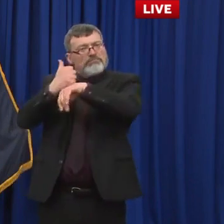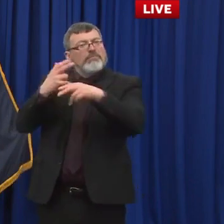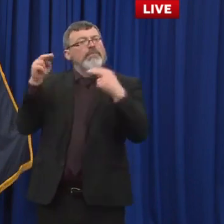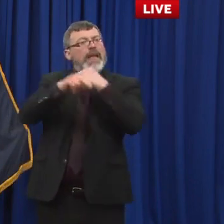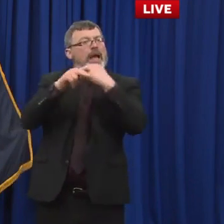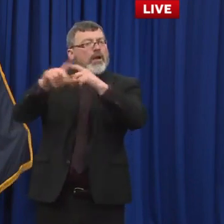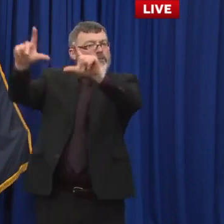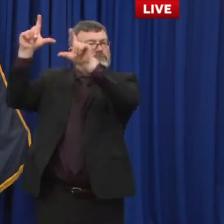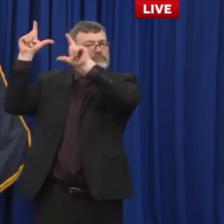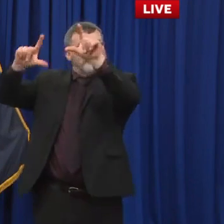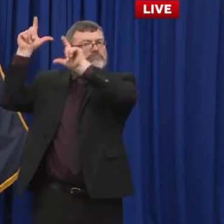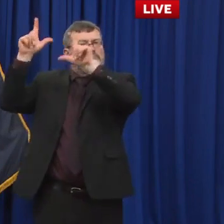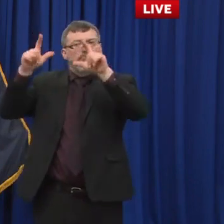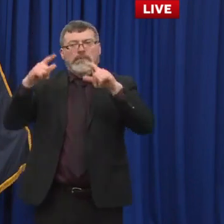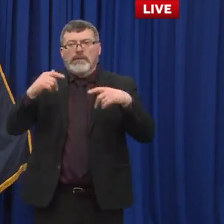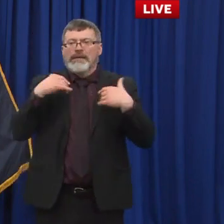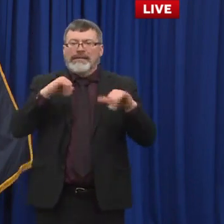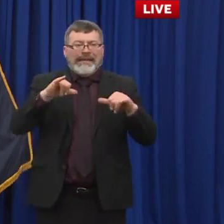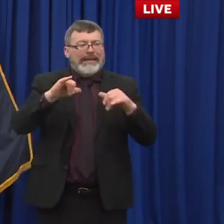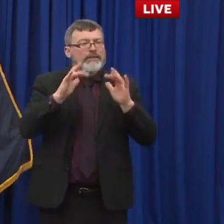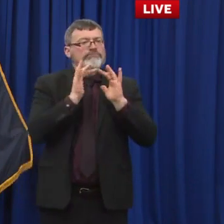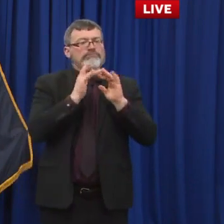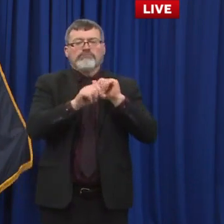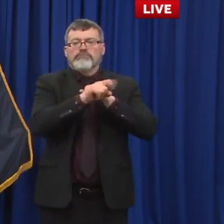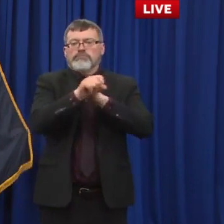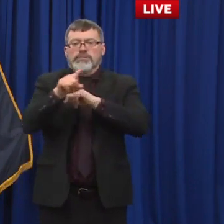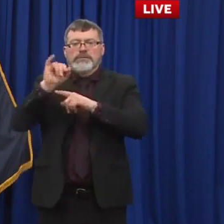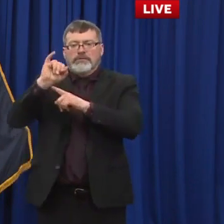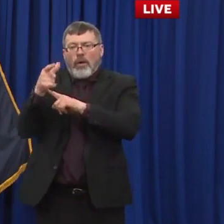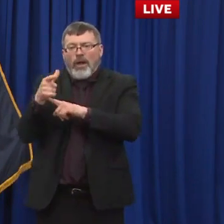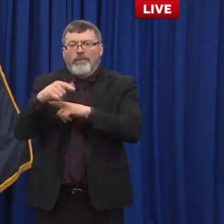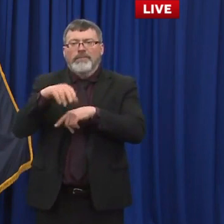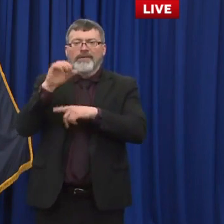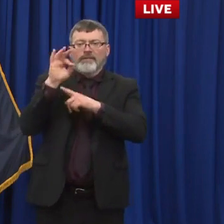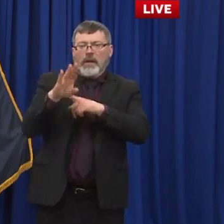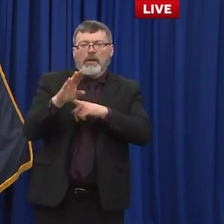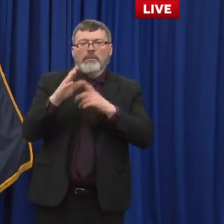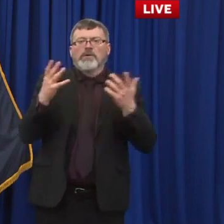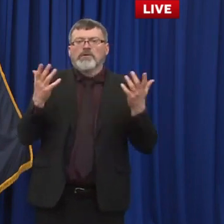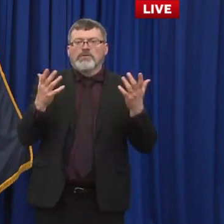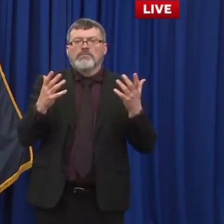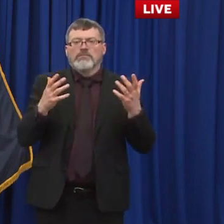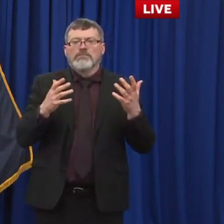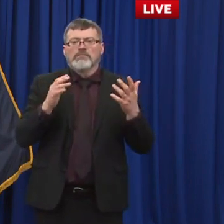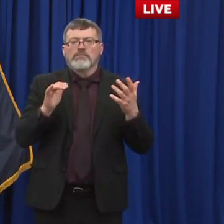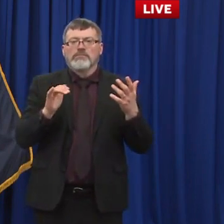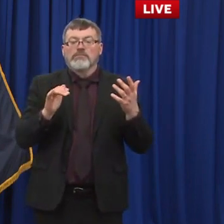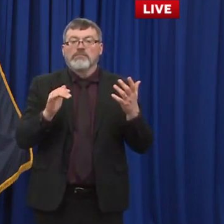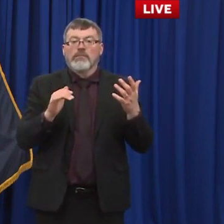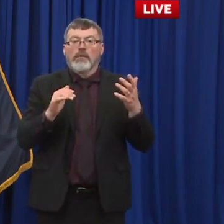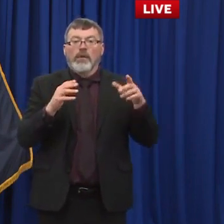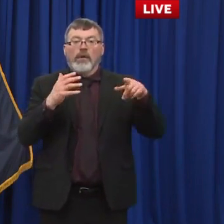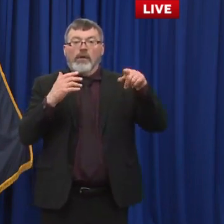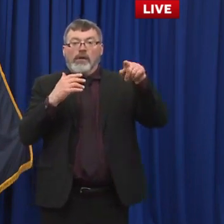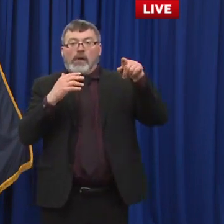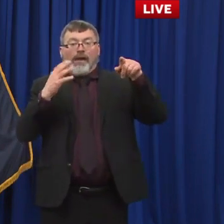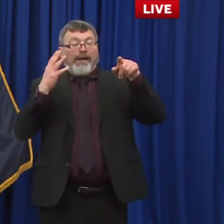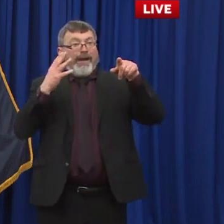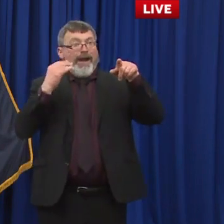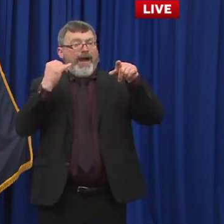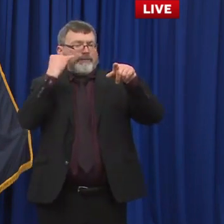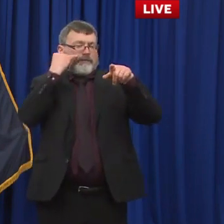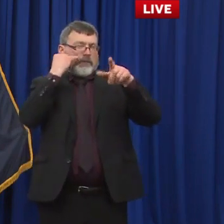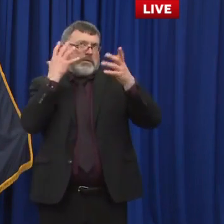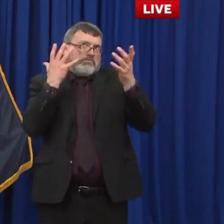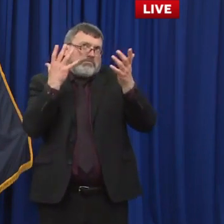as other areas, which might be a contributing factor for why some folks are a little more hesitant to get it. They don't see the immediacy of it, which, of course,